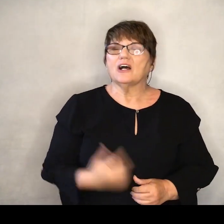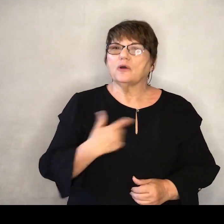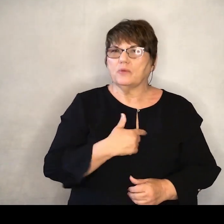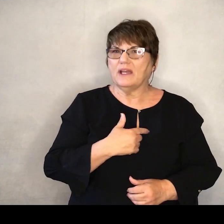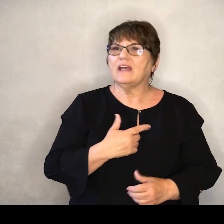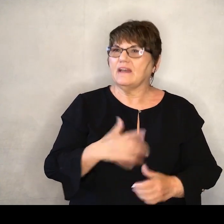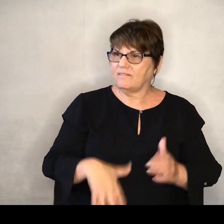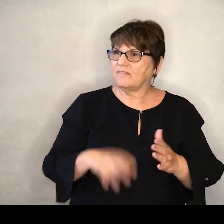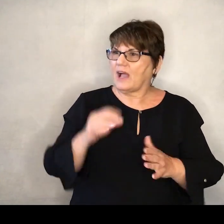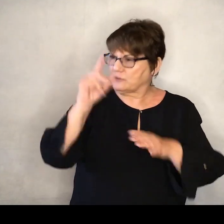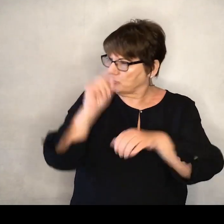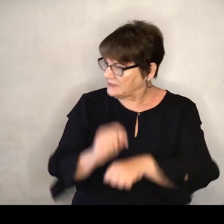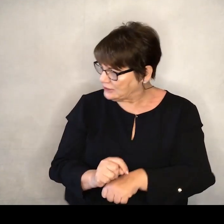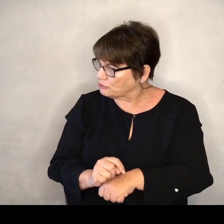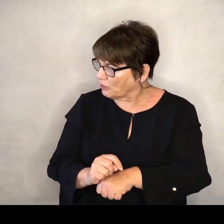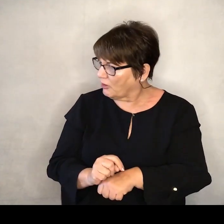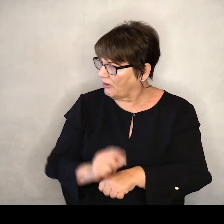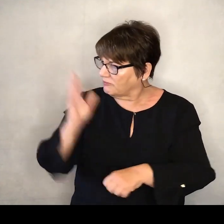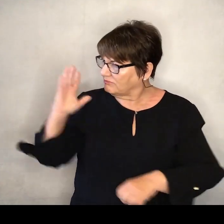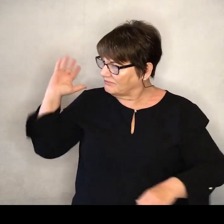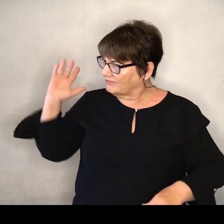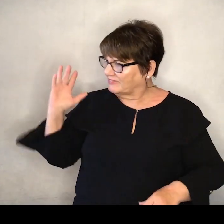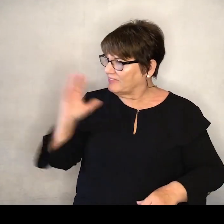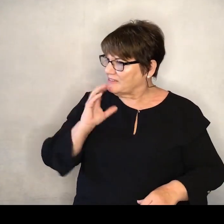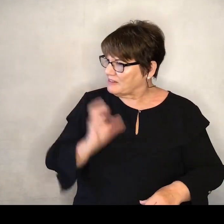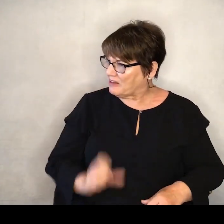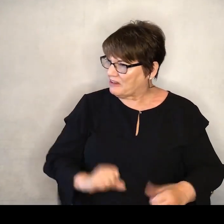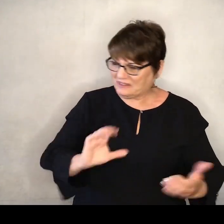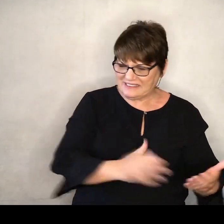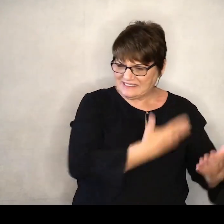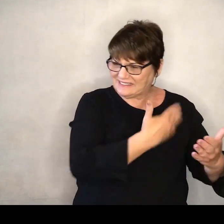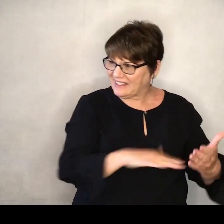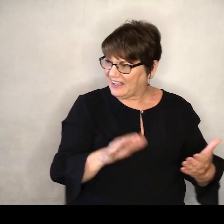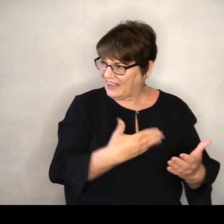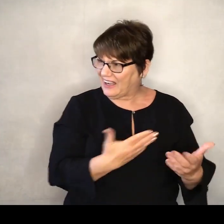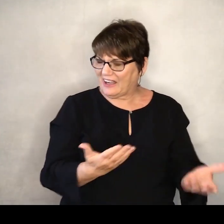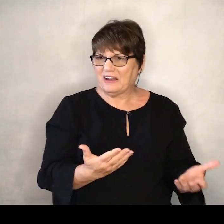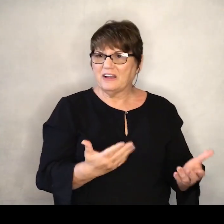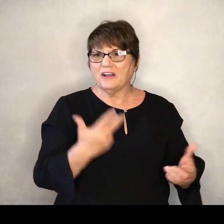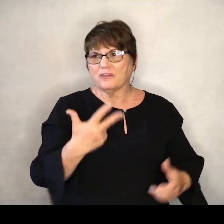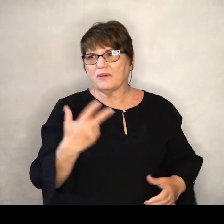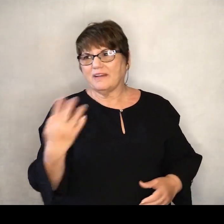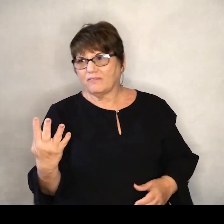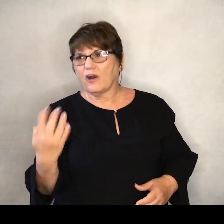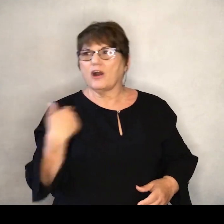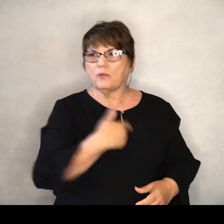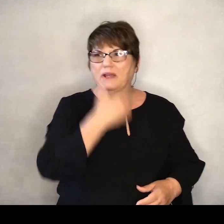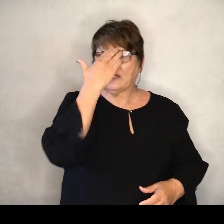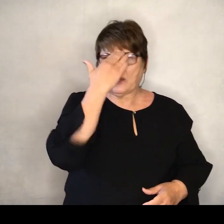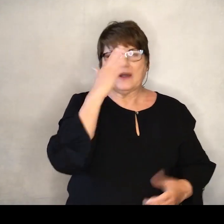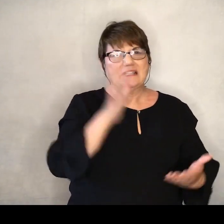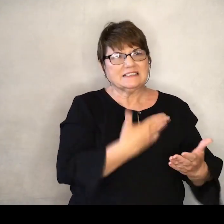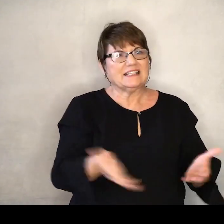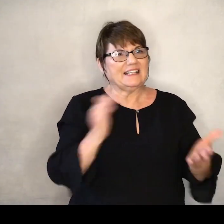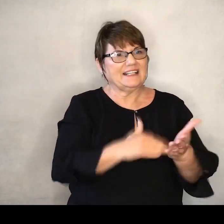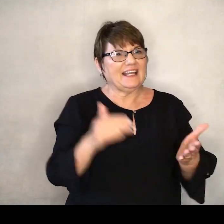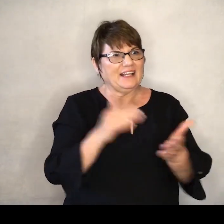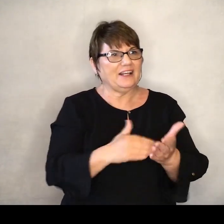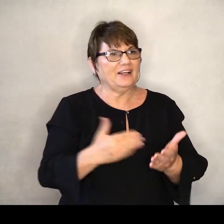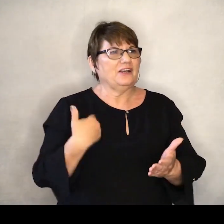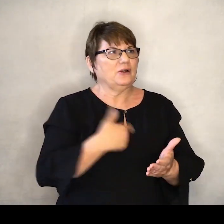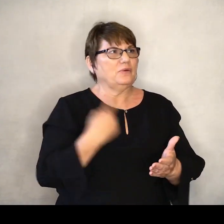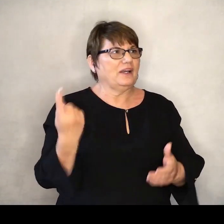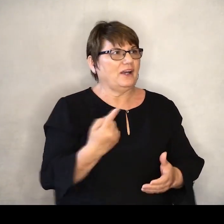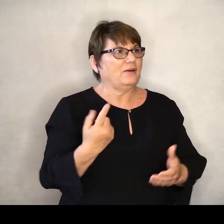hymns And we feel like sometimes we can sing the traditional hymns The three or four that we know like over and over again So we're always trying to attempt to